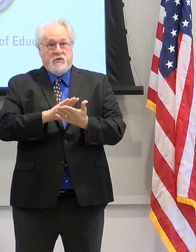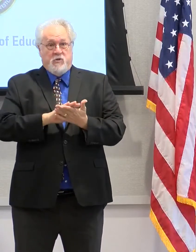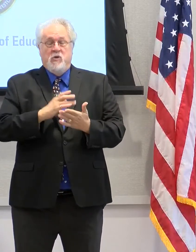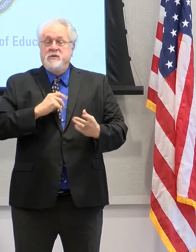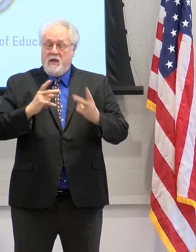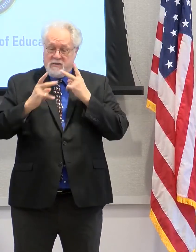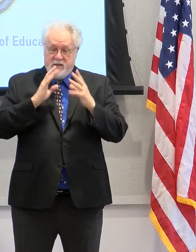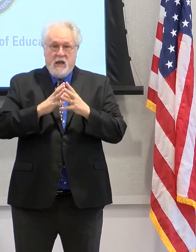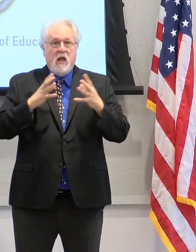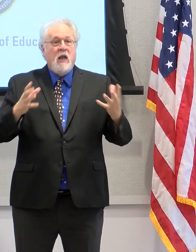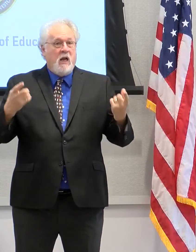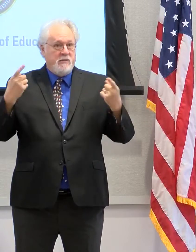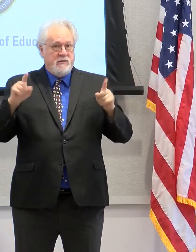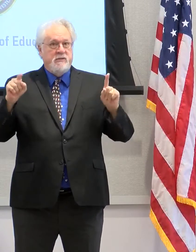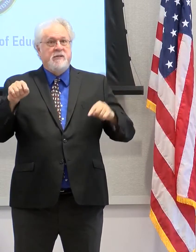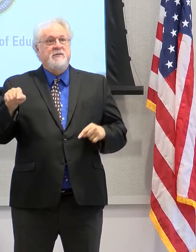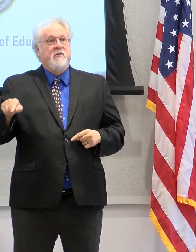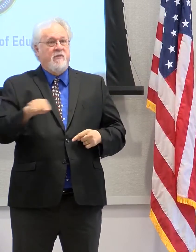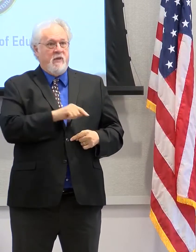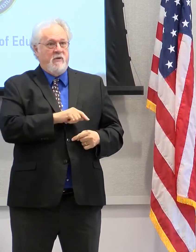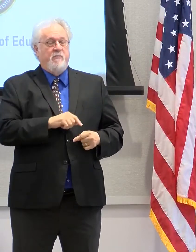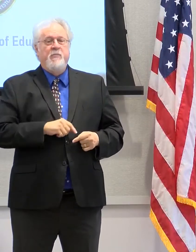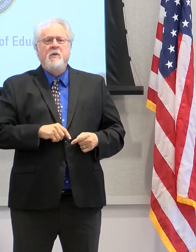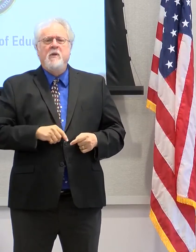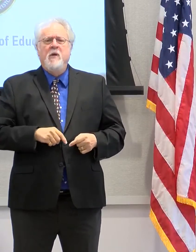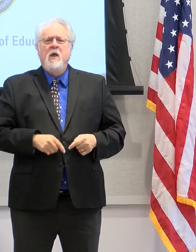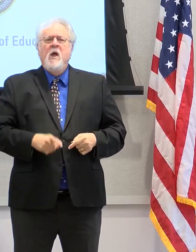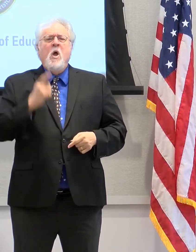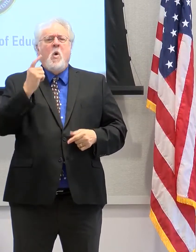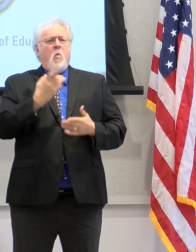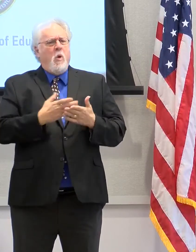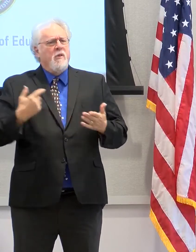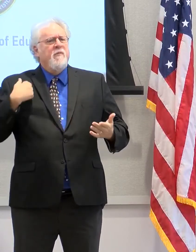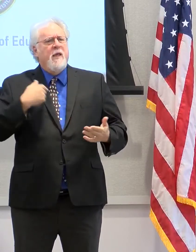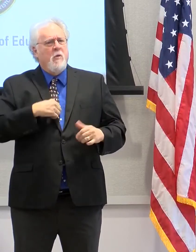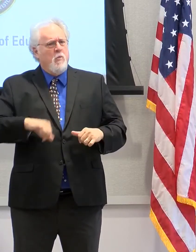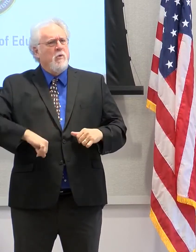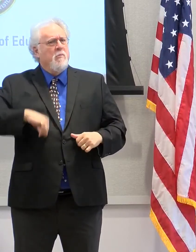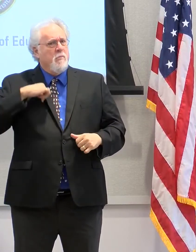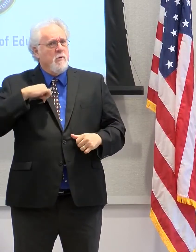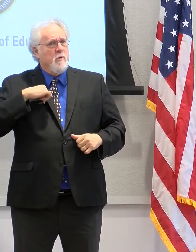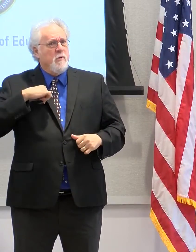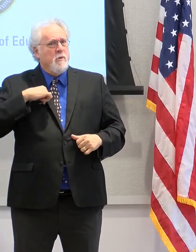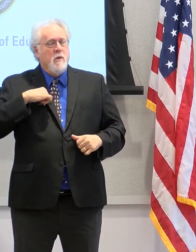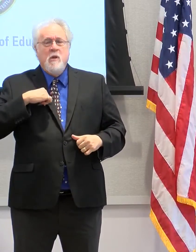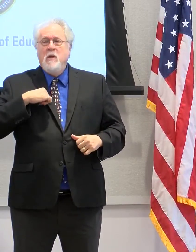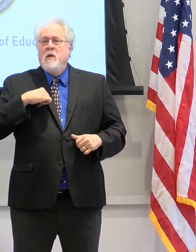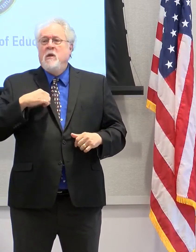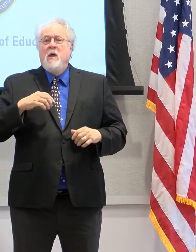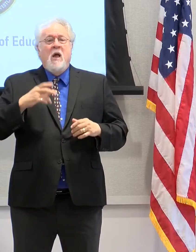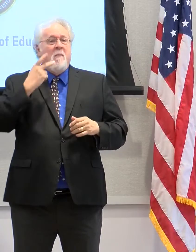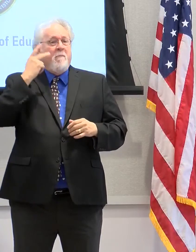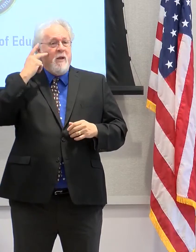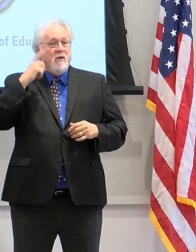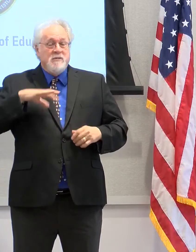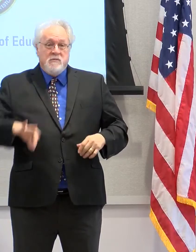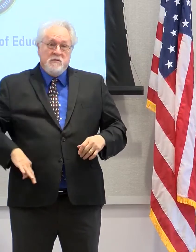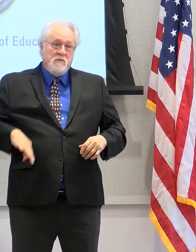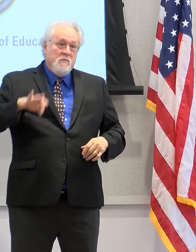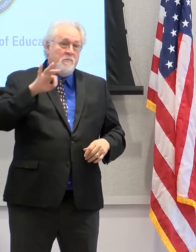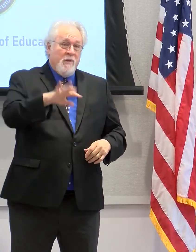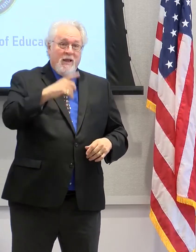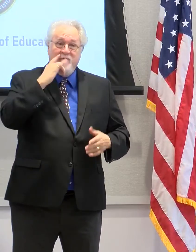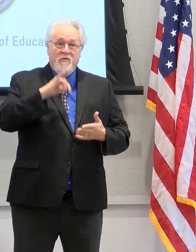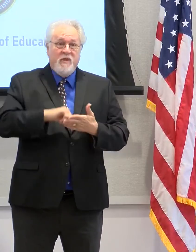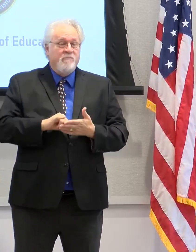we're seeing a lot of great success there. One of the things that we're really proud of is that at no point do parents have to pay for these